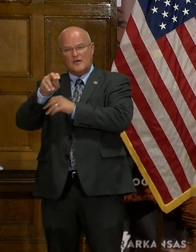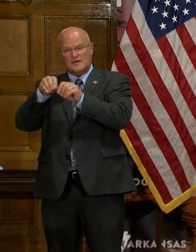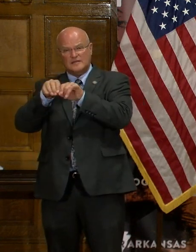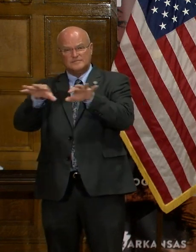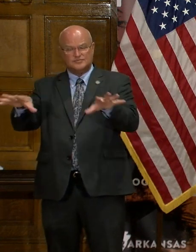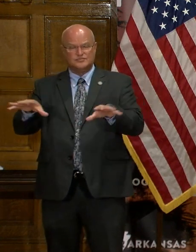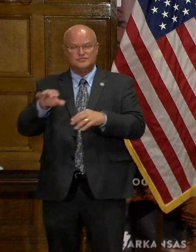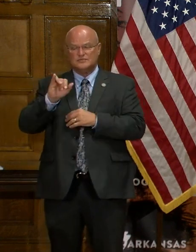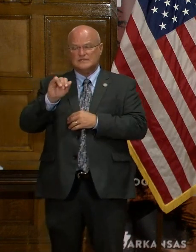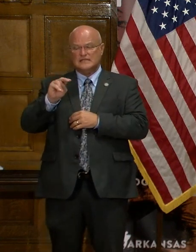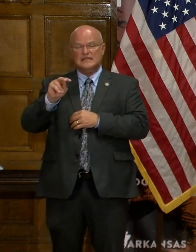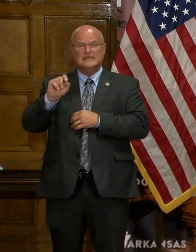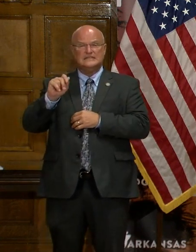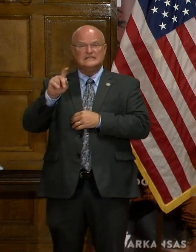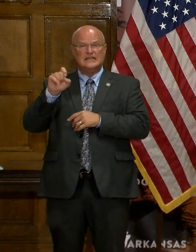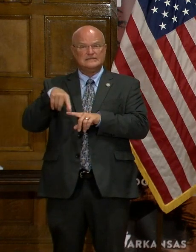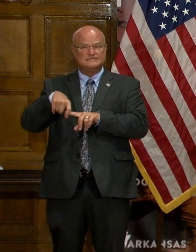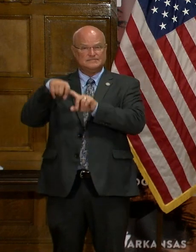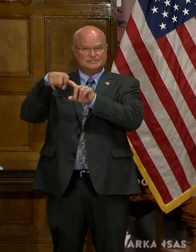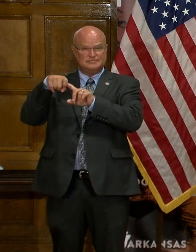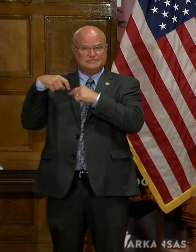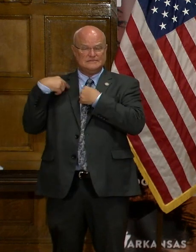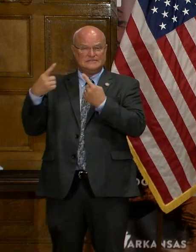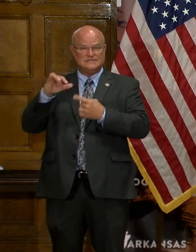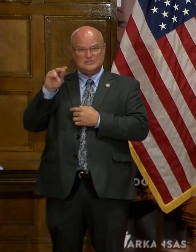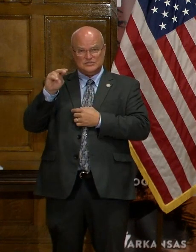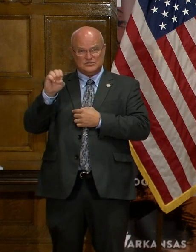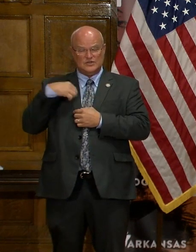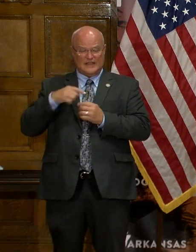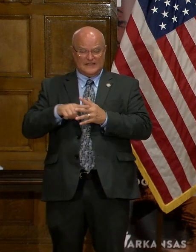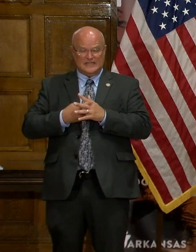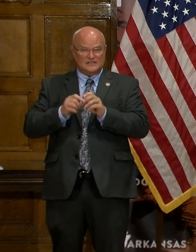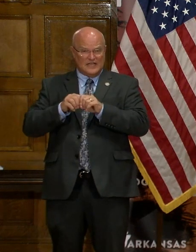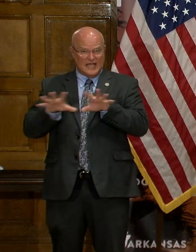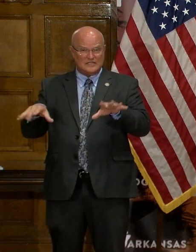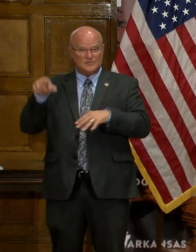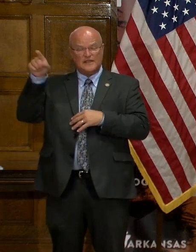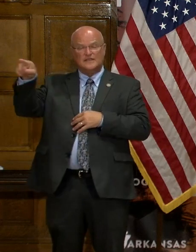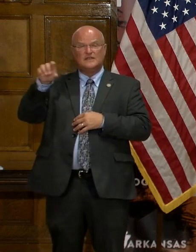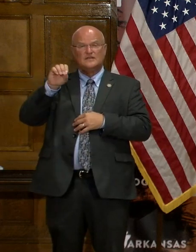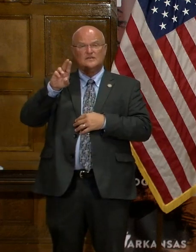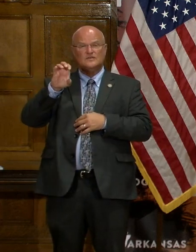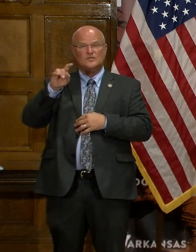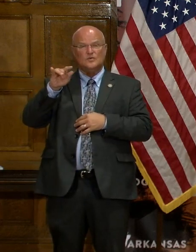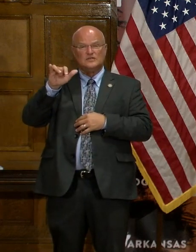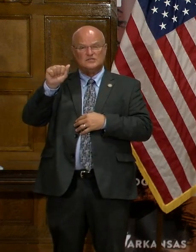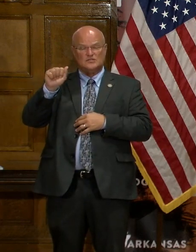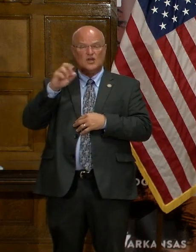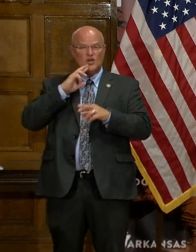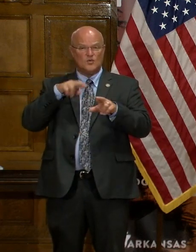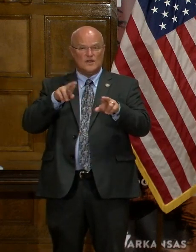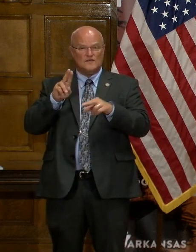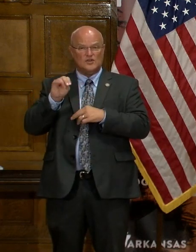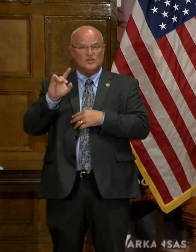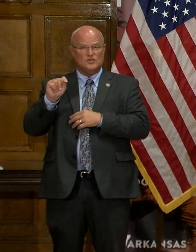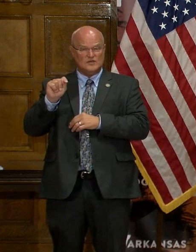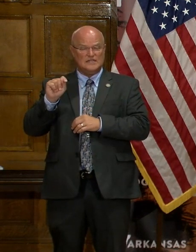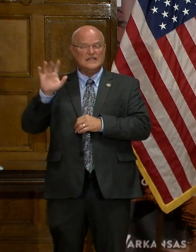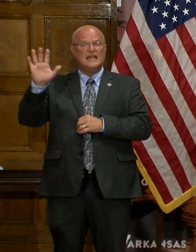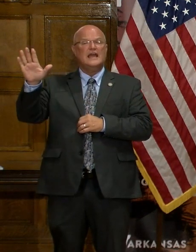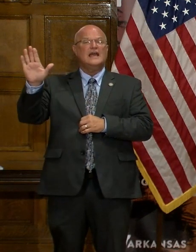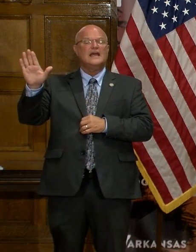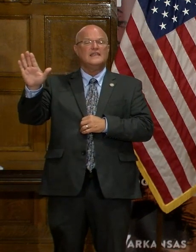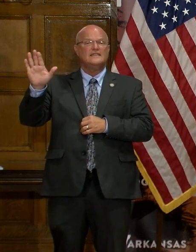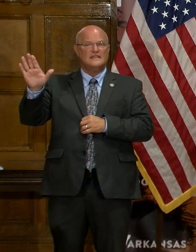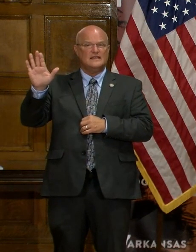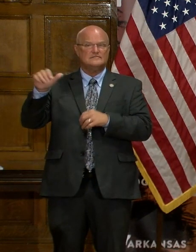Intake has been suspended since June, when we had the initial outbreak at the Ouachita River unit, and given their sustained